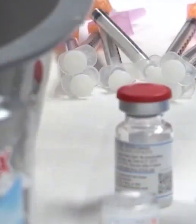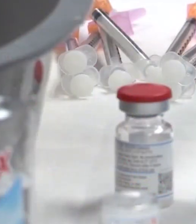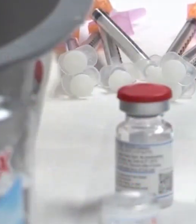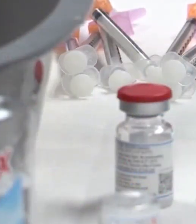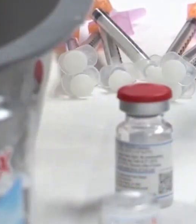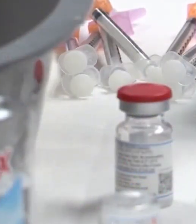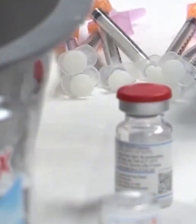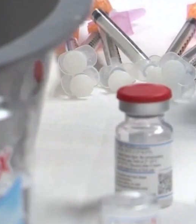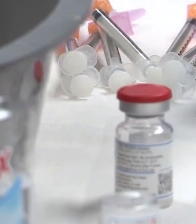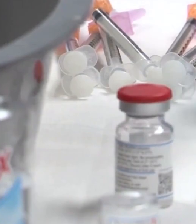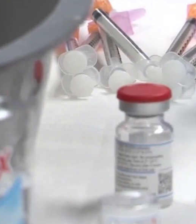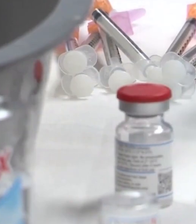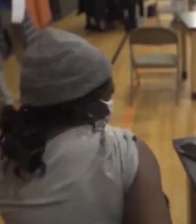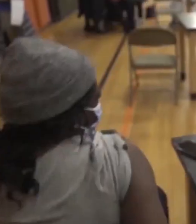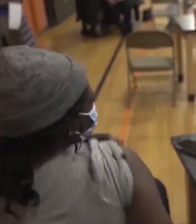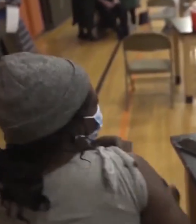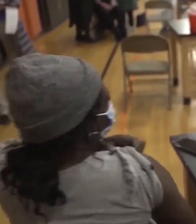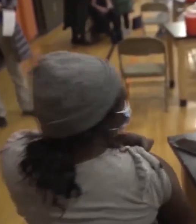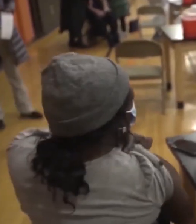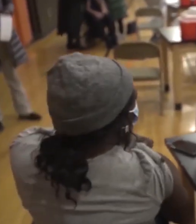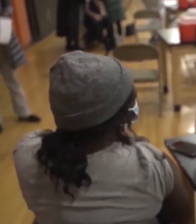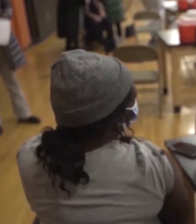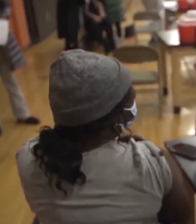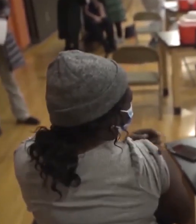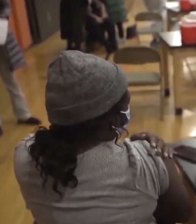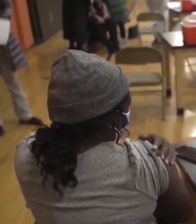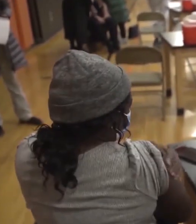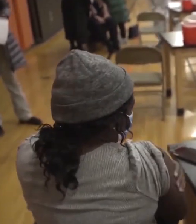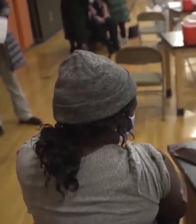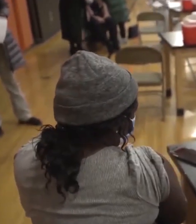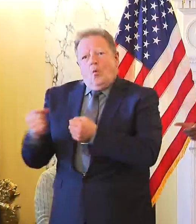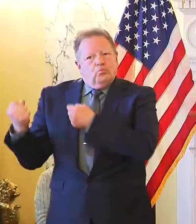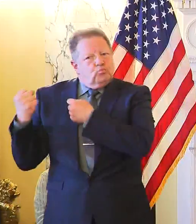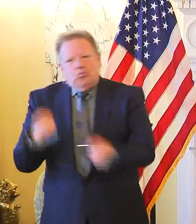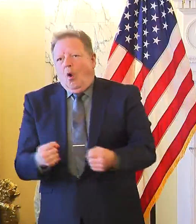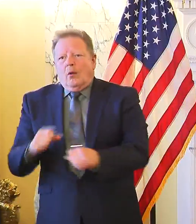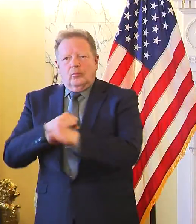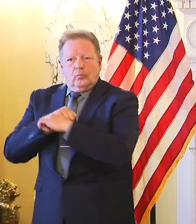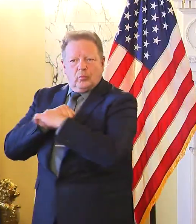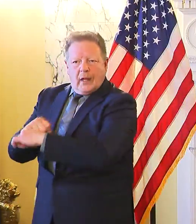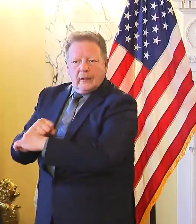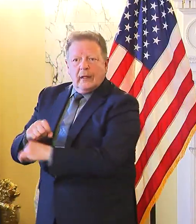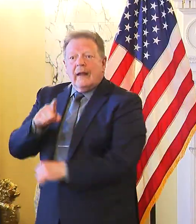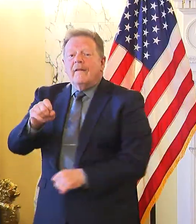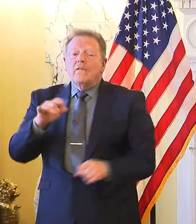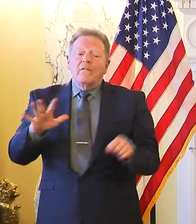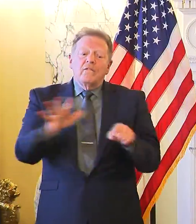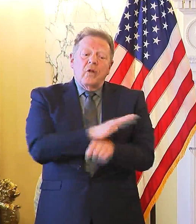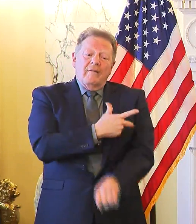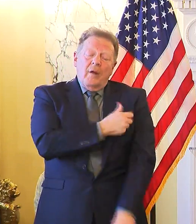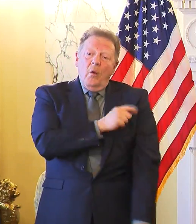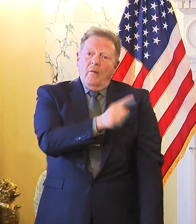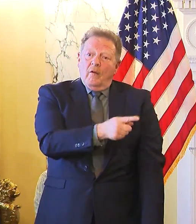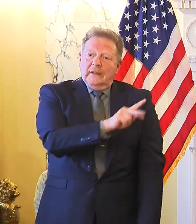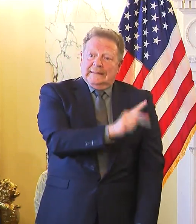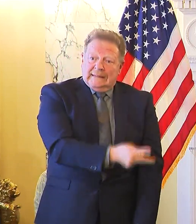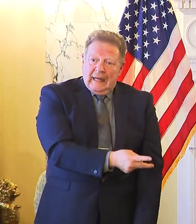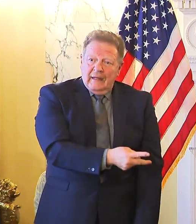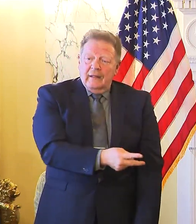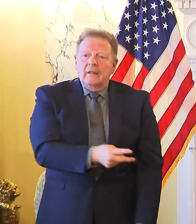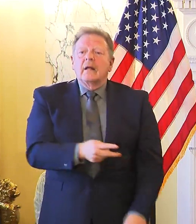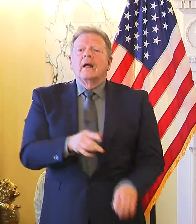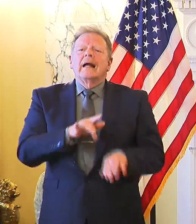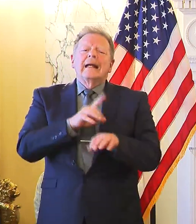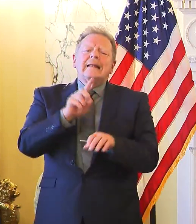better, almost double, when someone is fully vaccinated with a booster. If you're just fully vaccinated, early